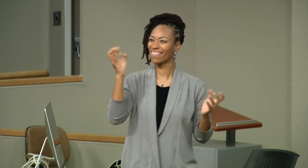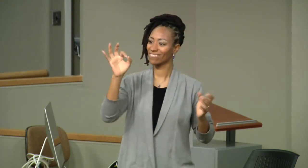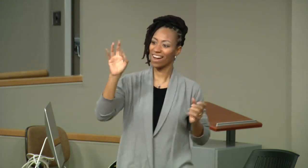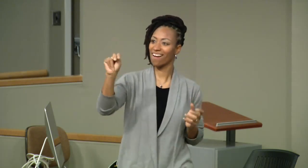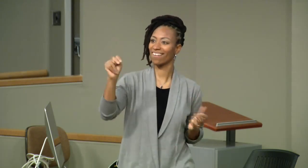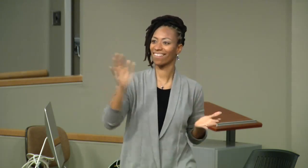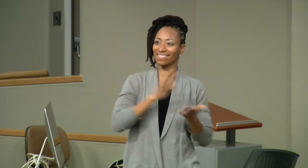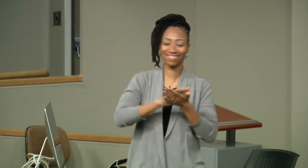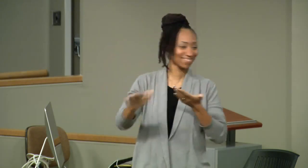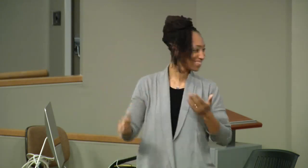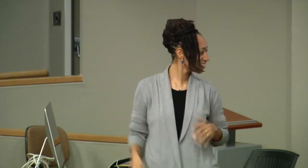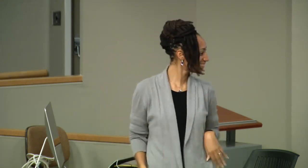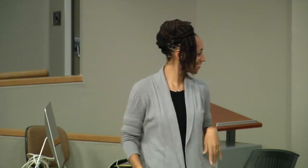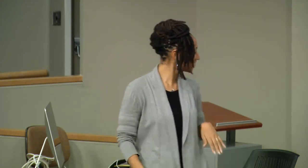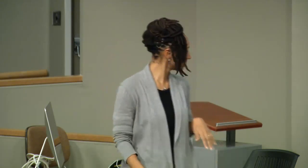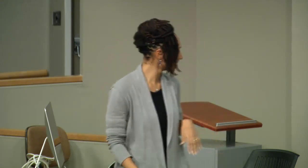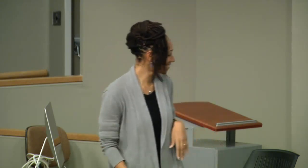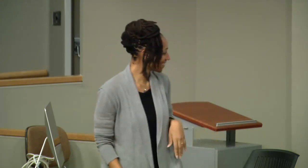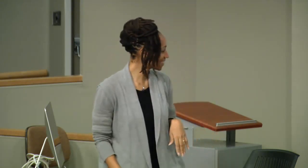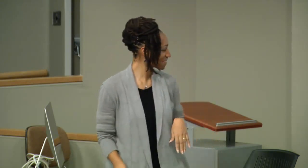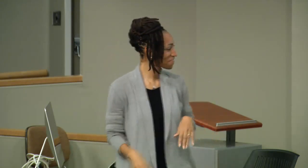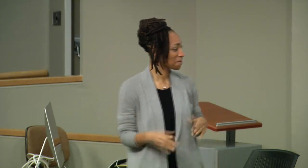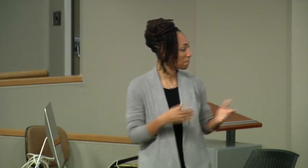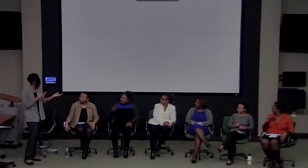stagnant or in unspontaneous.